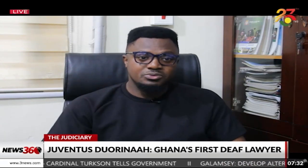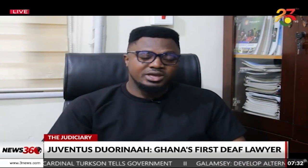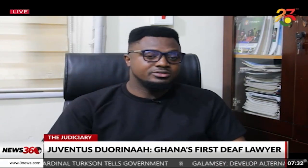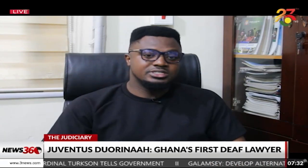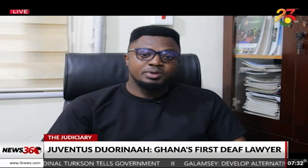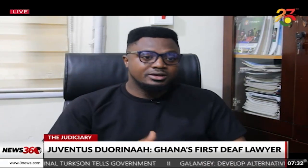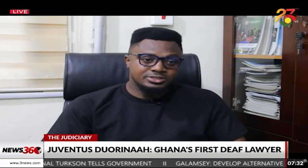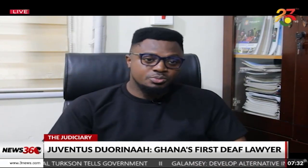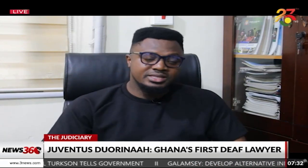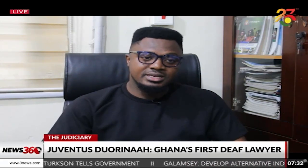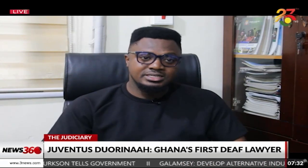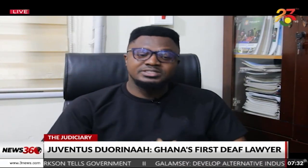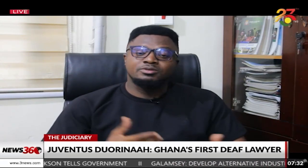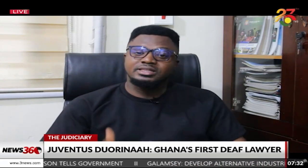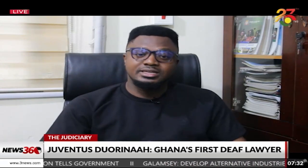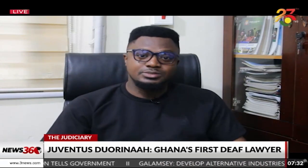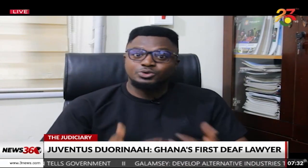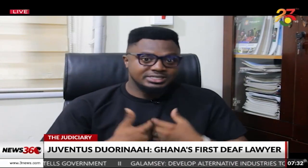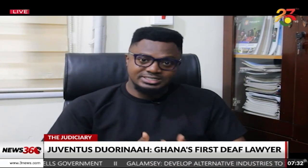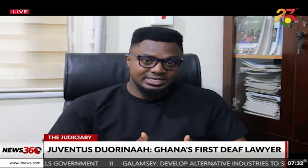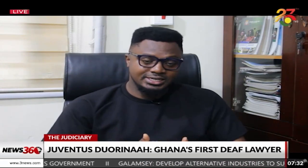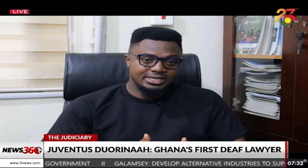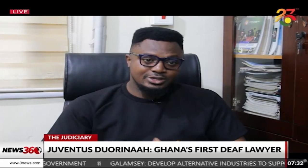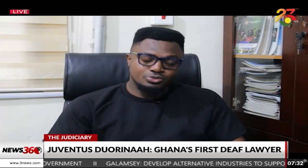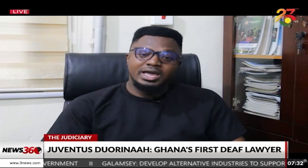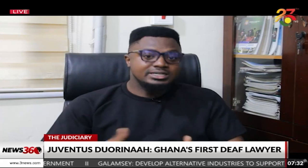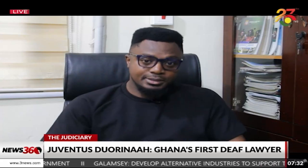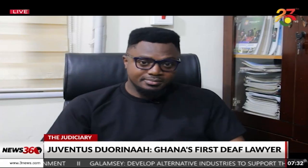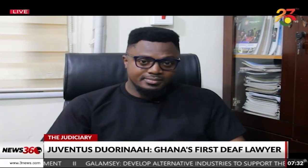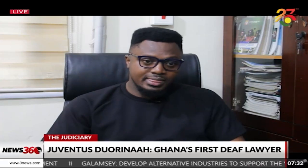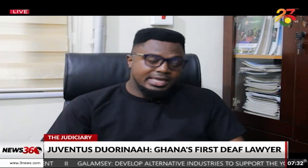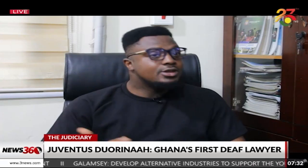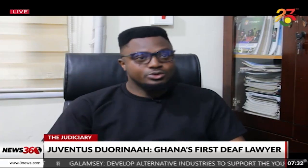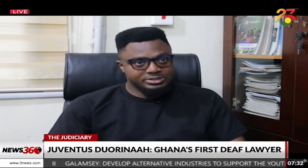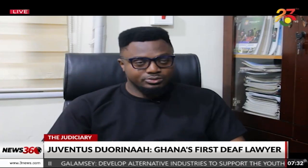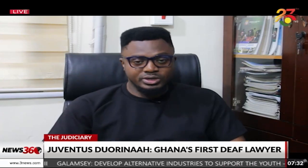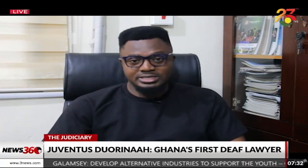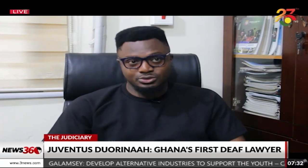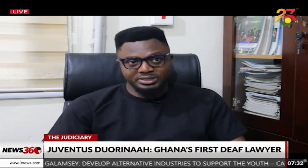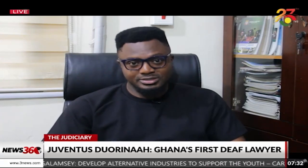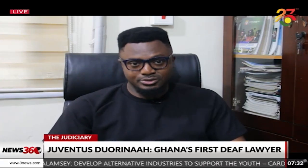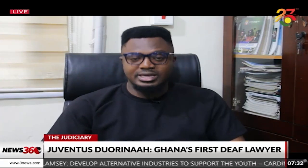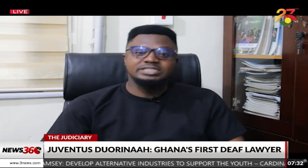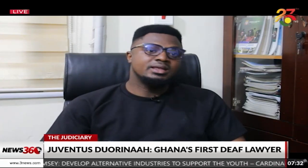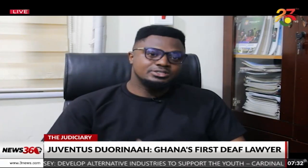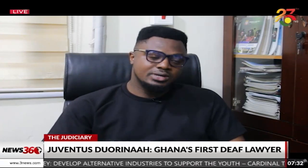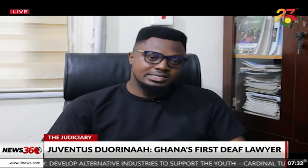We had to spell so many things. Even some of the things we don't understand. So we asked him. He knows what he's doing. So he explained it to us.